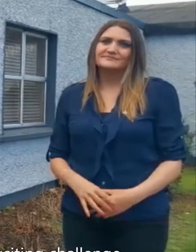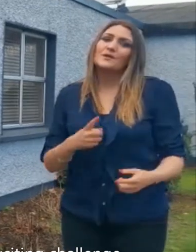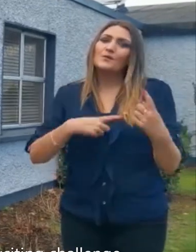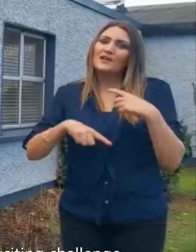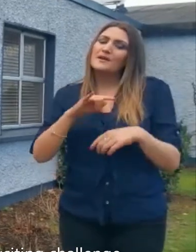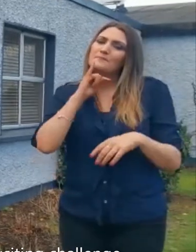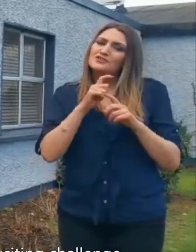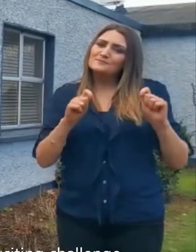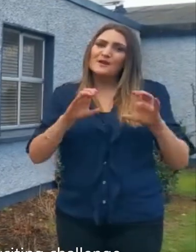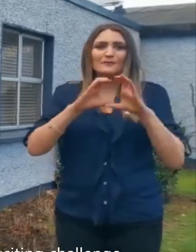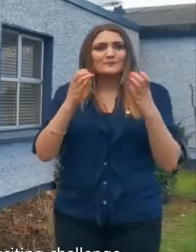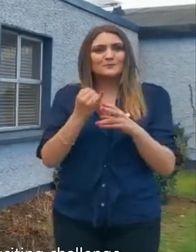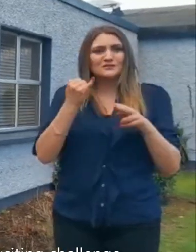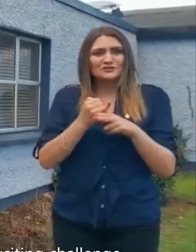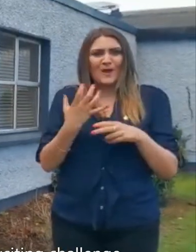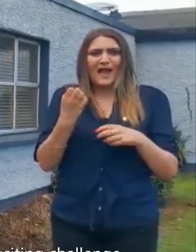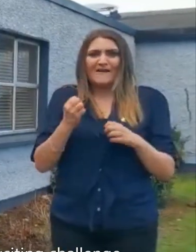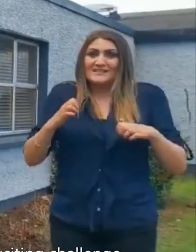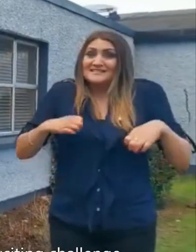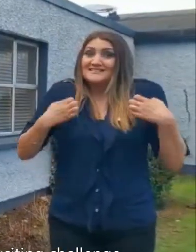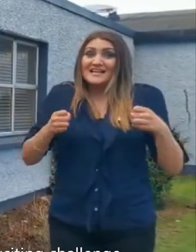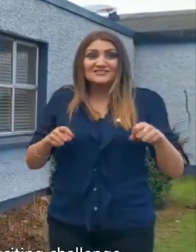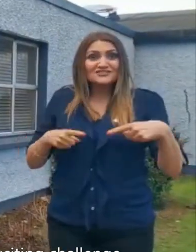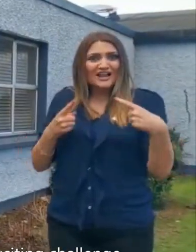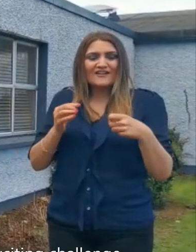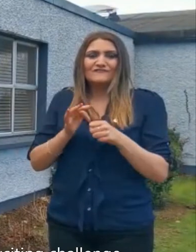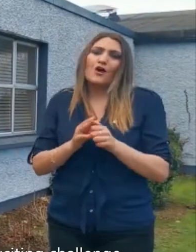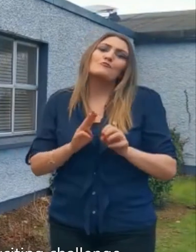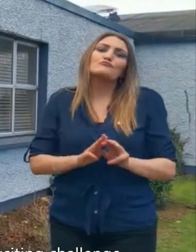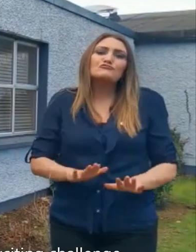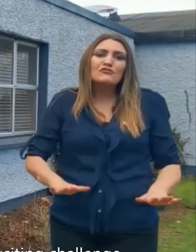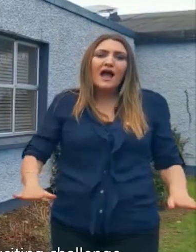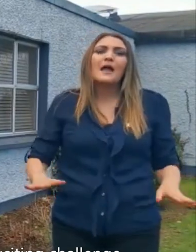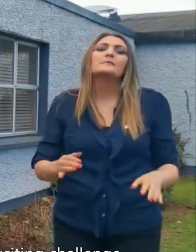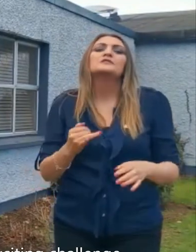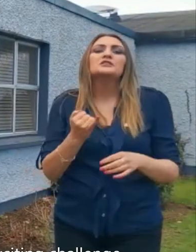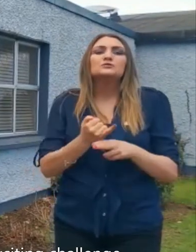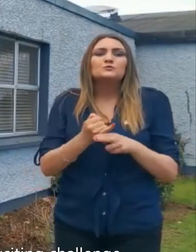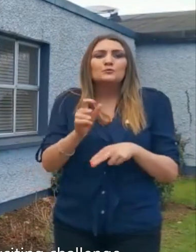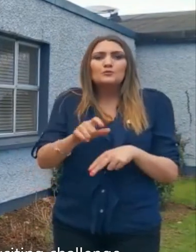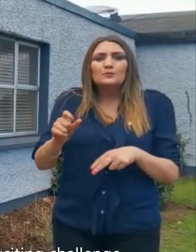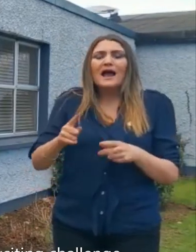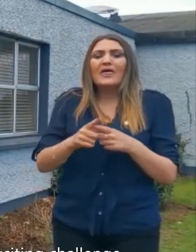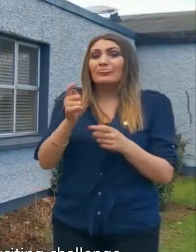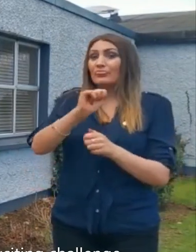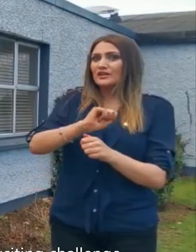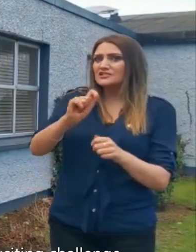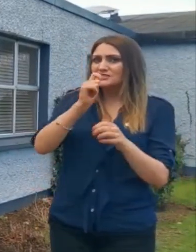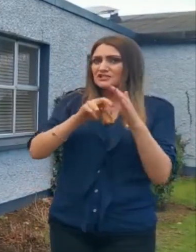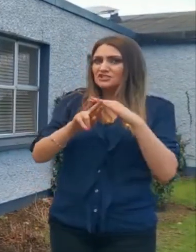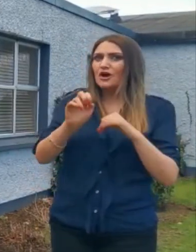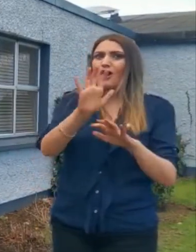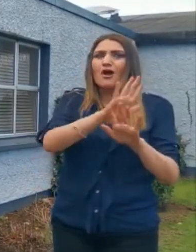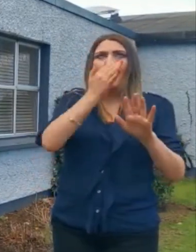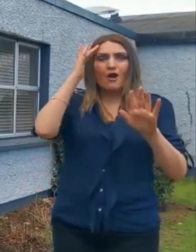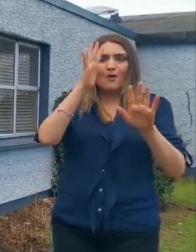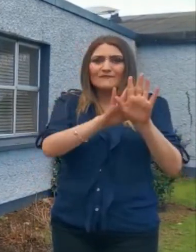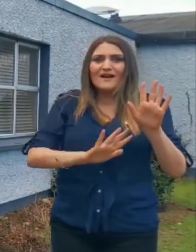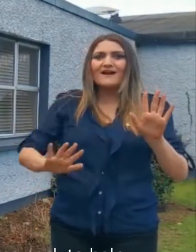We at Bishopstown Community School have an exciting challenge for primary school pupils and their teachers all over Ireland.